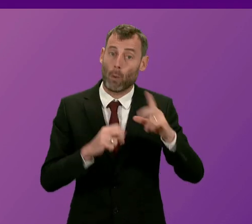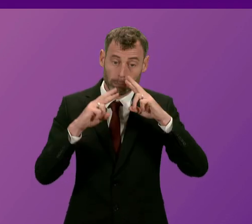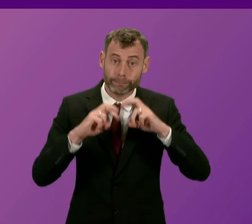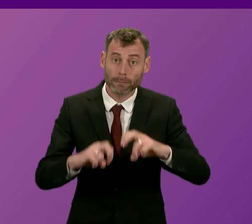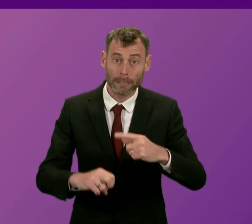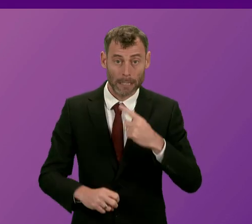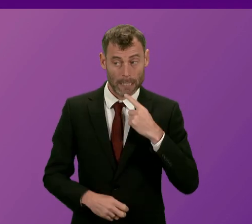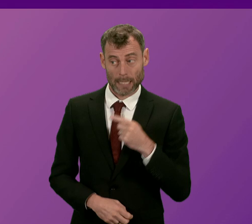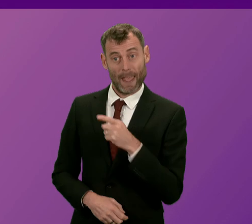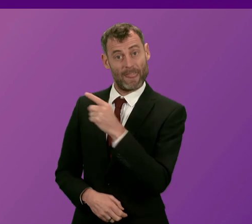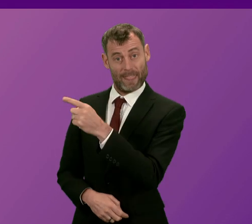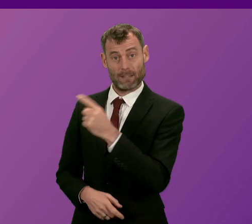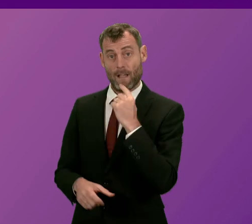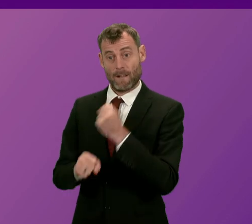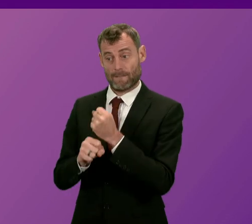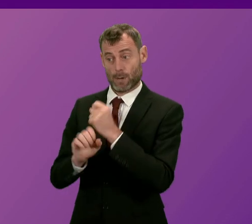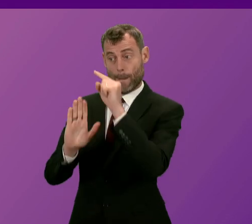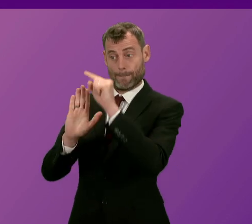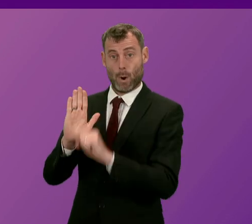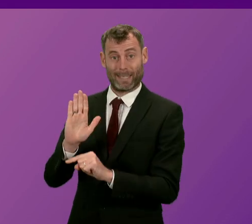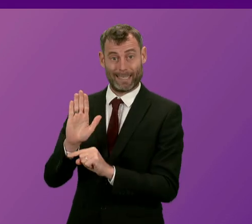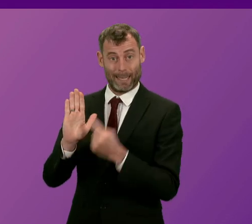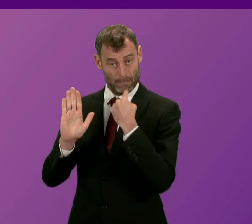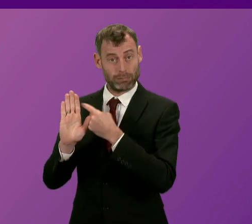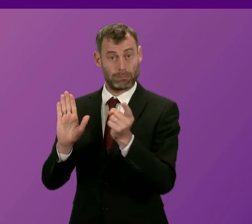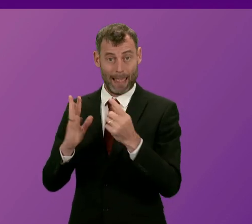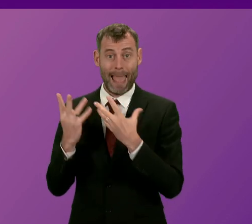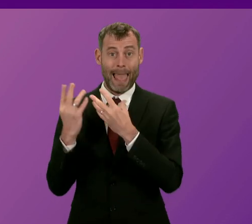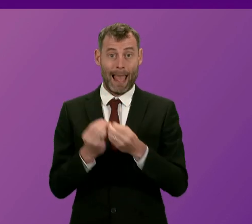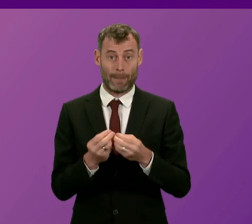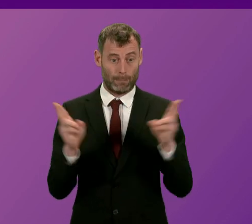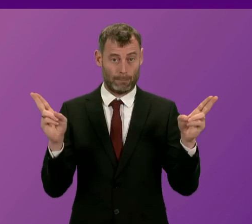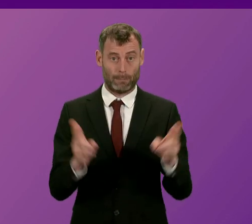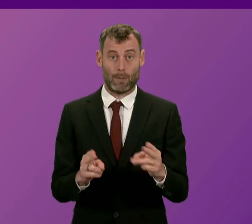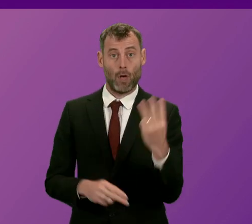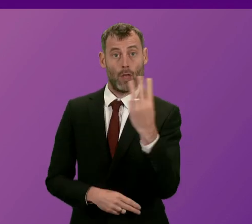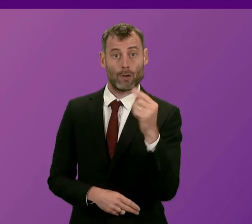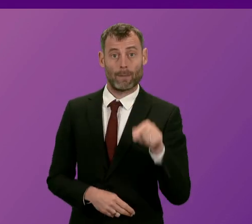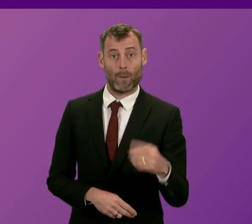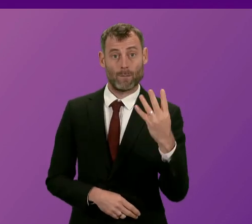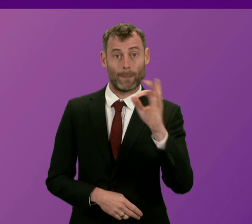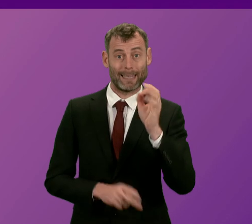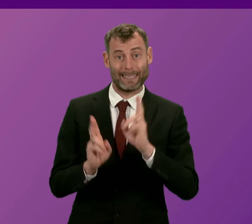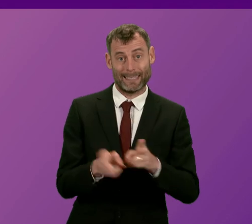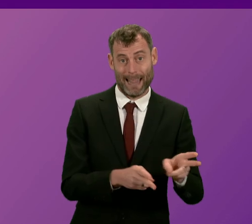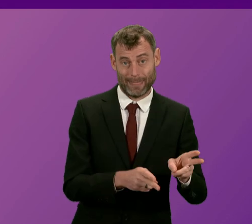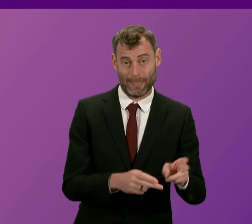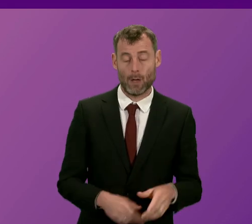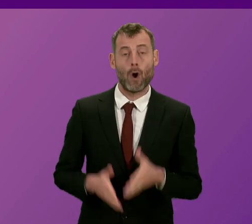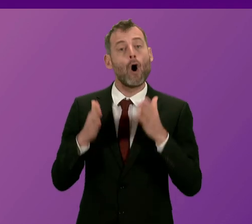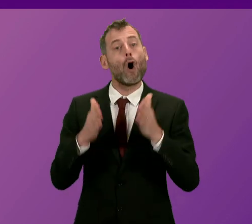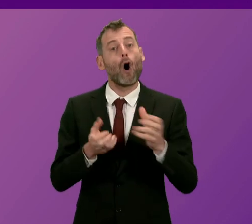has reduced alcohol deaths by 13.4% and hospital admissions by 4